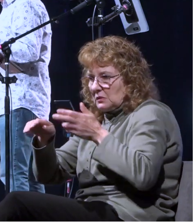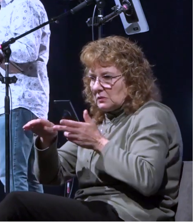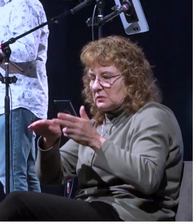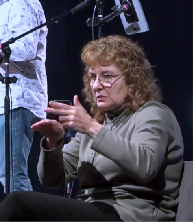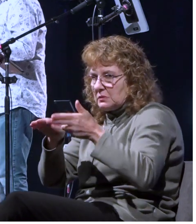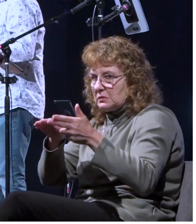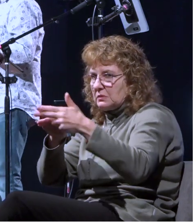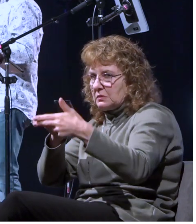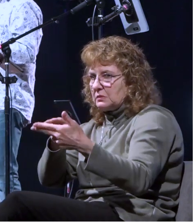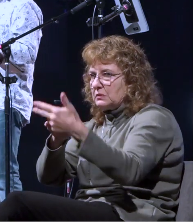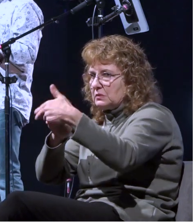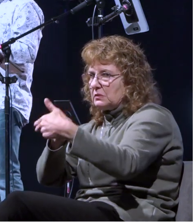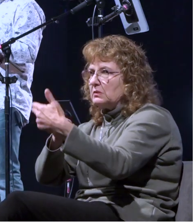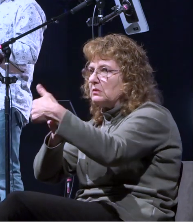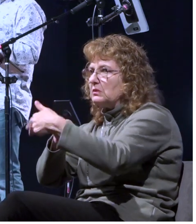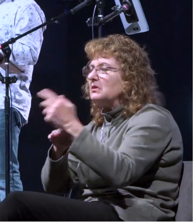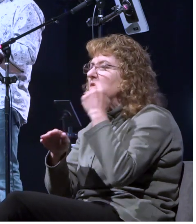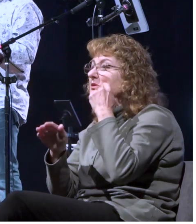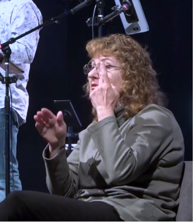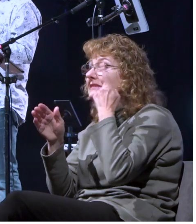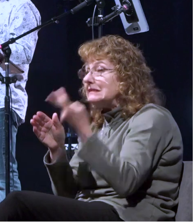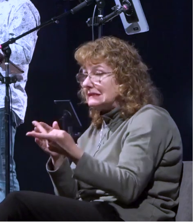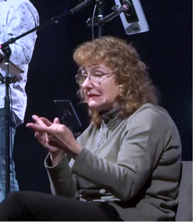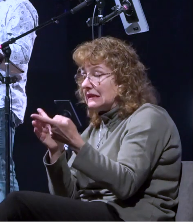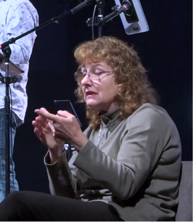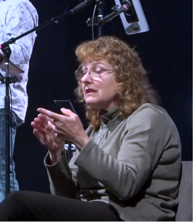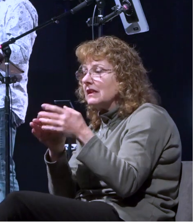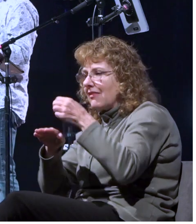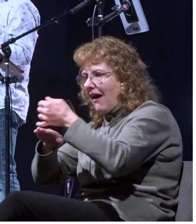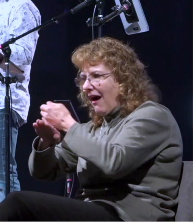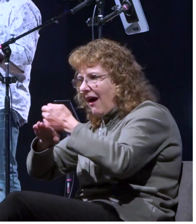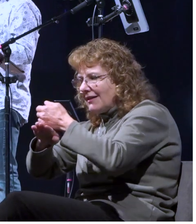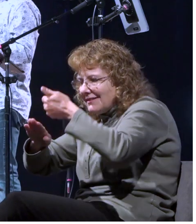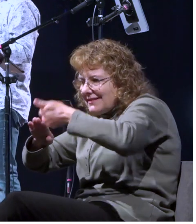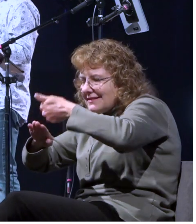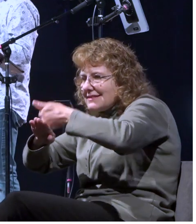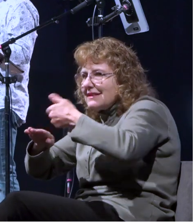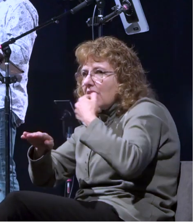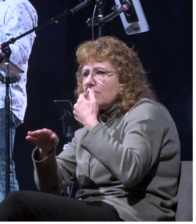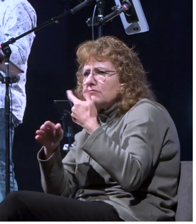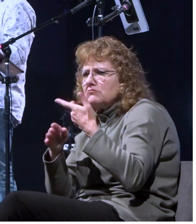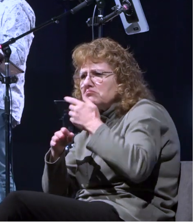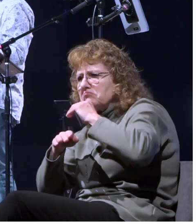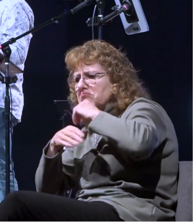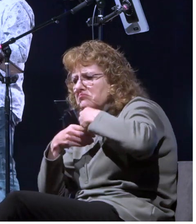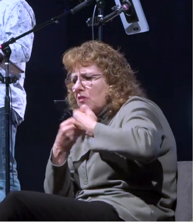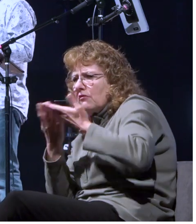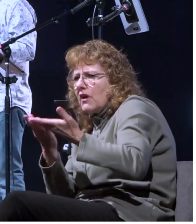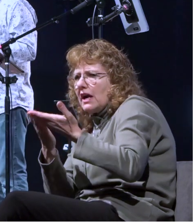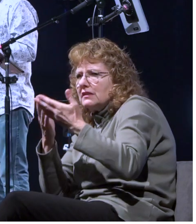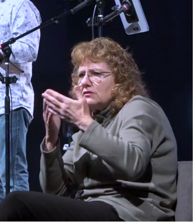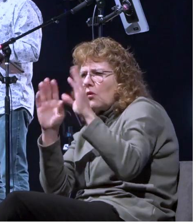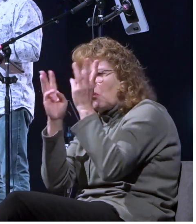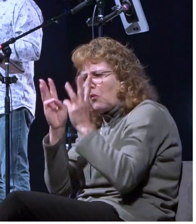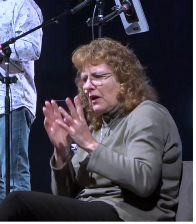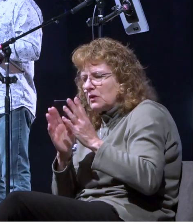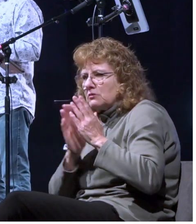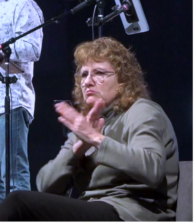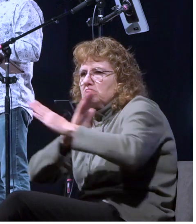whatever you see that that the item or the island provides um you know a weather shadow if you will uh